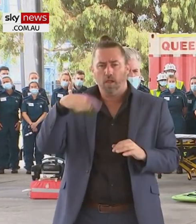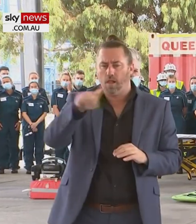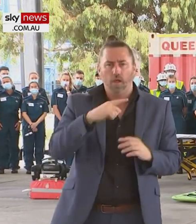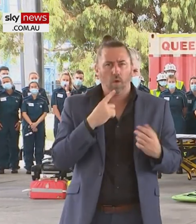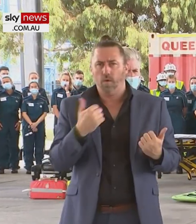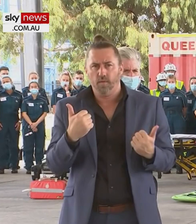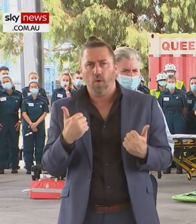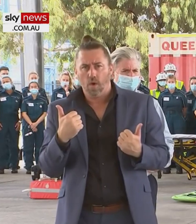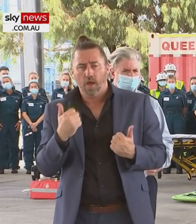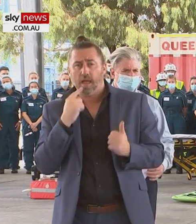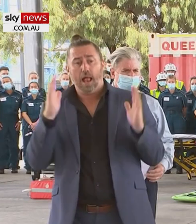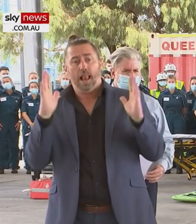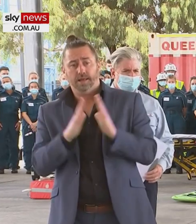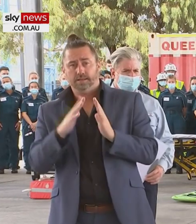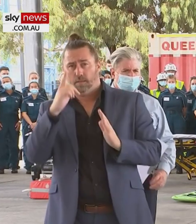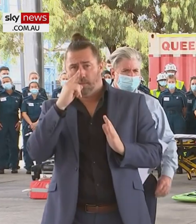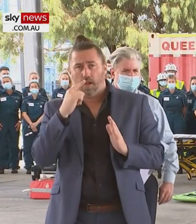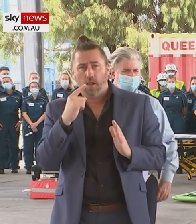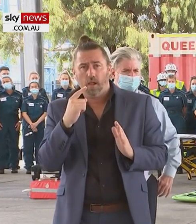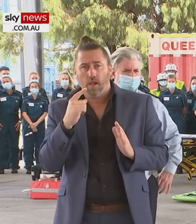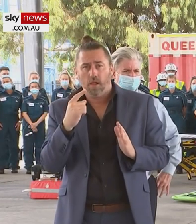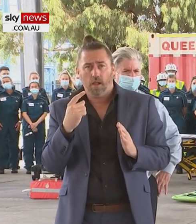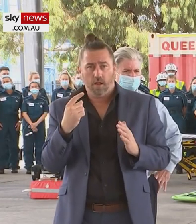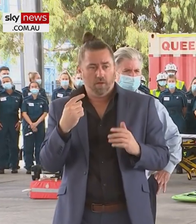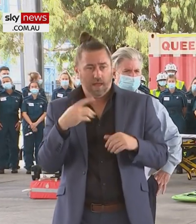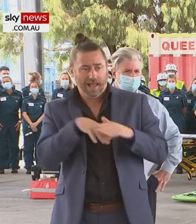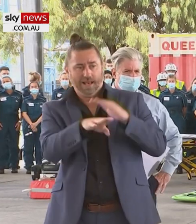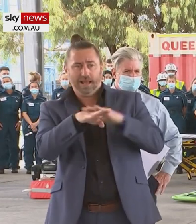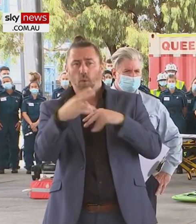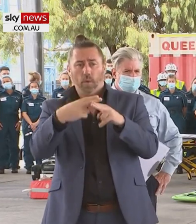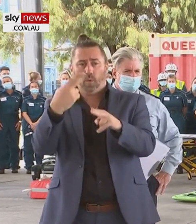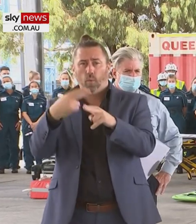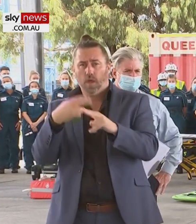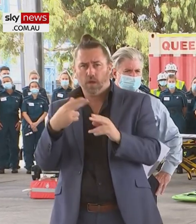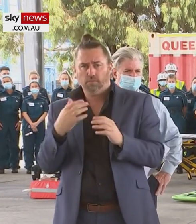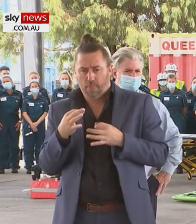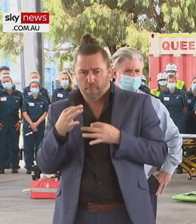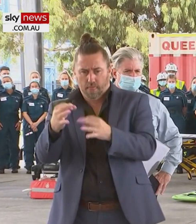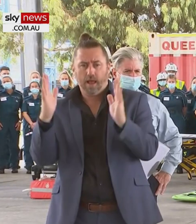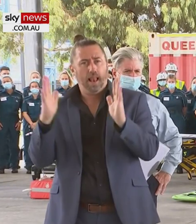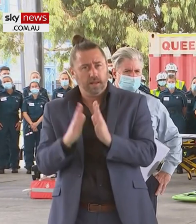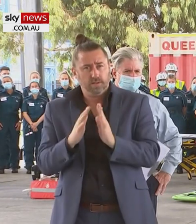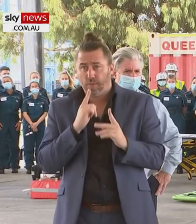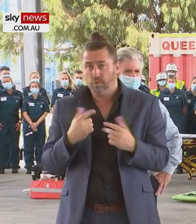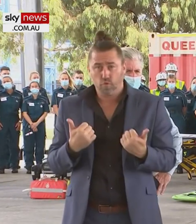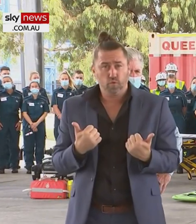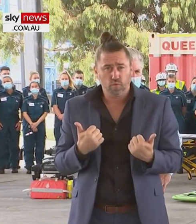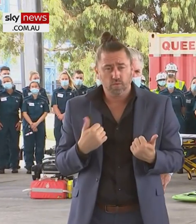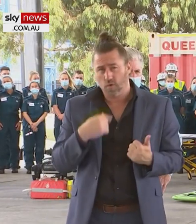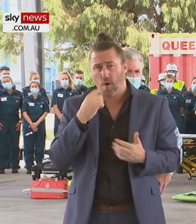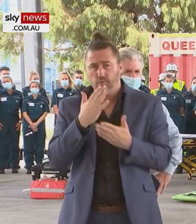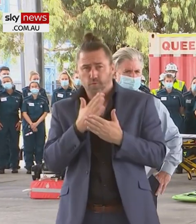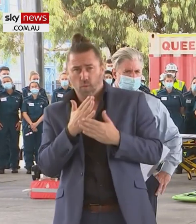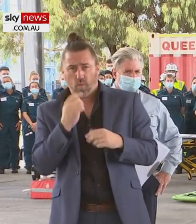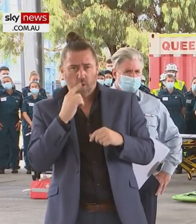seen a significant decrease in lost time, which is fantastic. So I know they'll be welcome at these new other